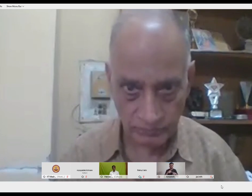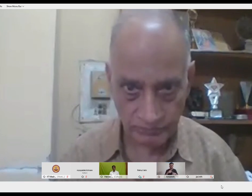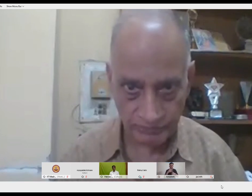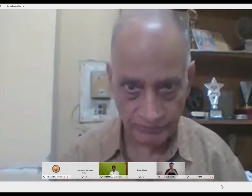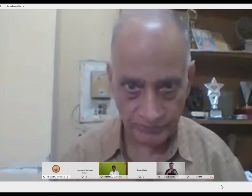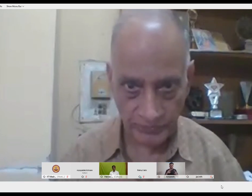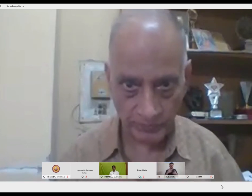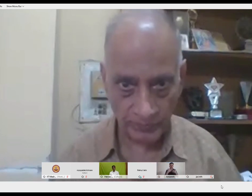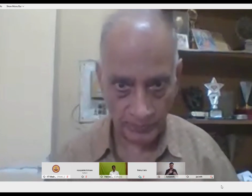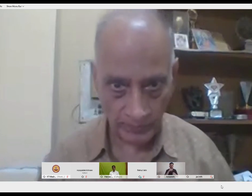I just